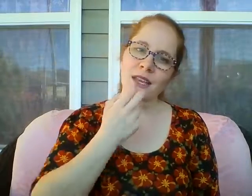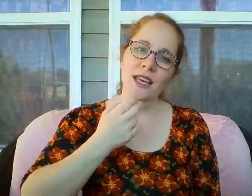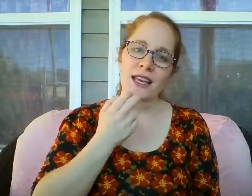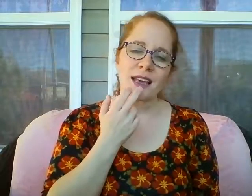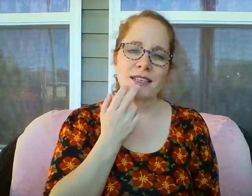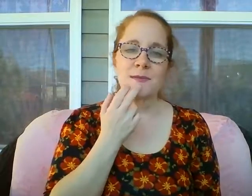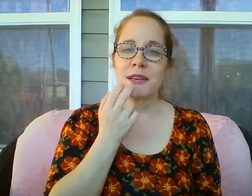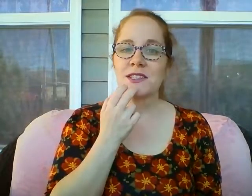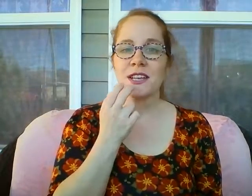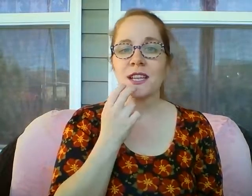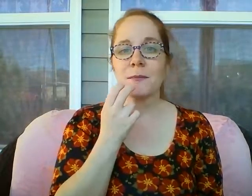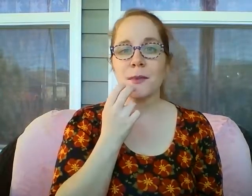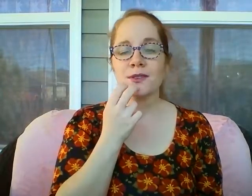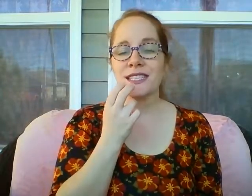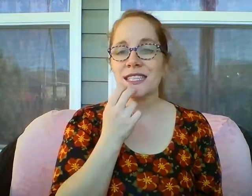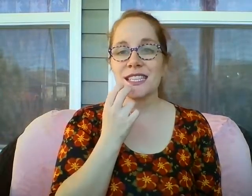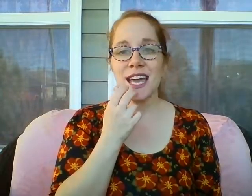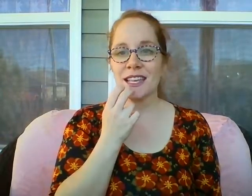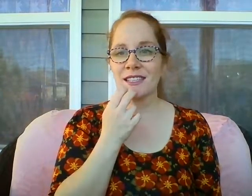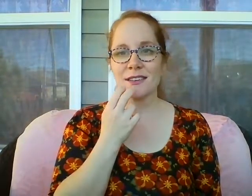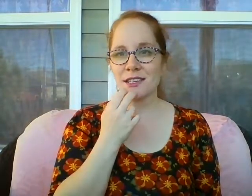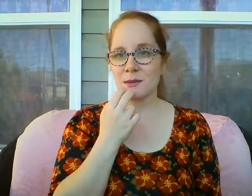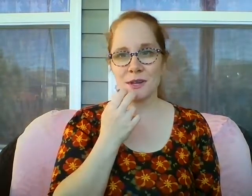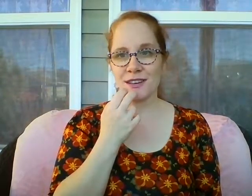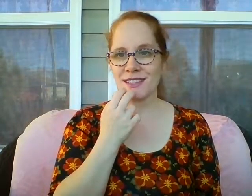Especially the most intense of experiences.